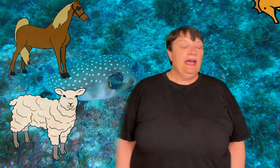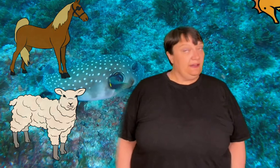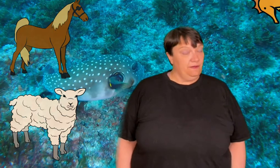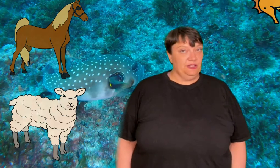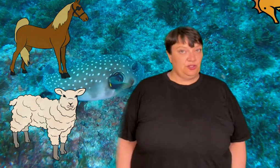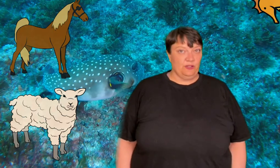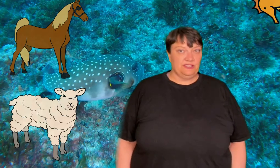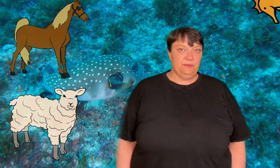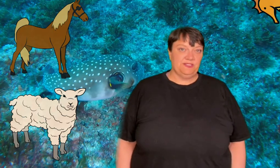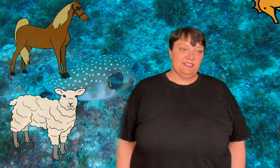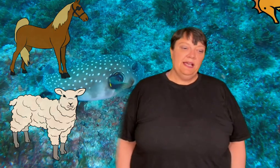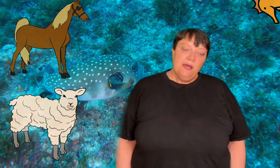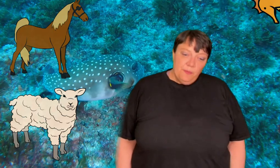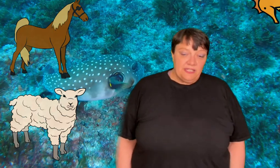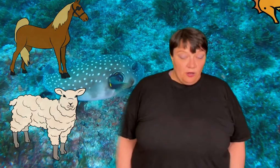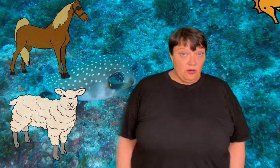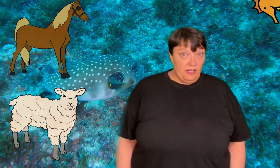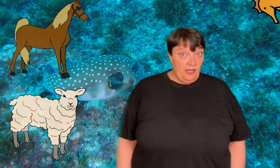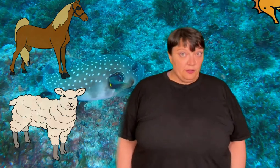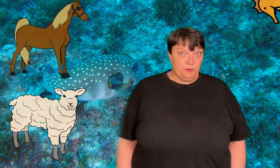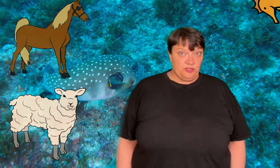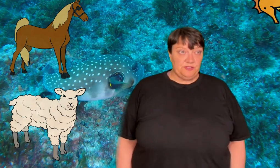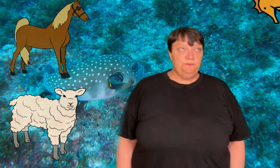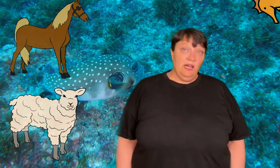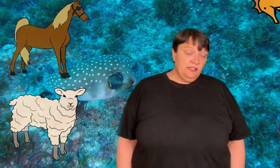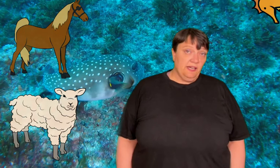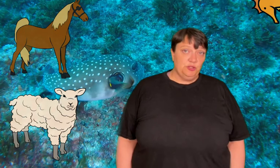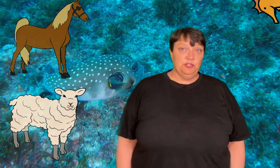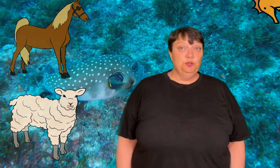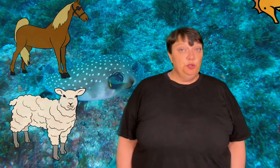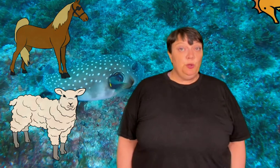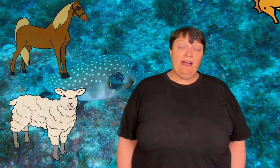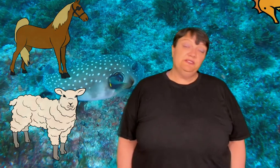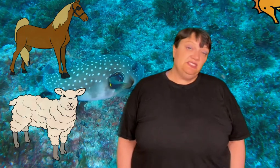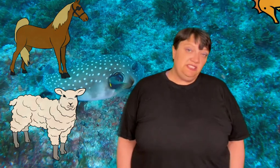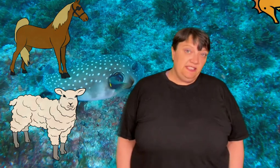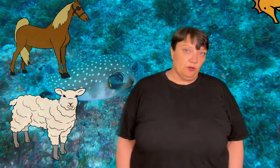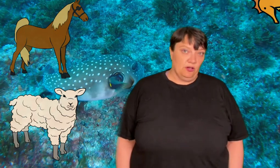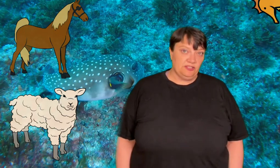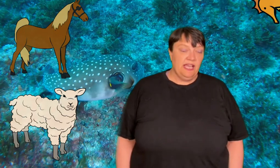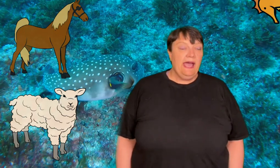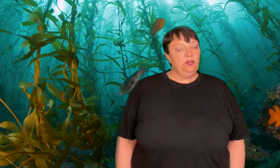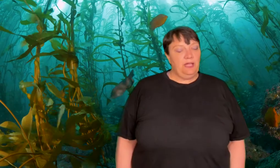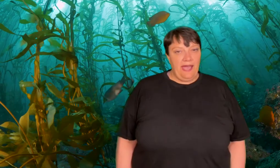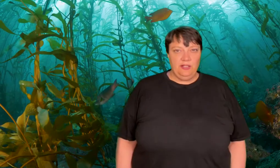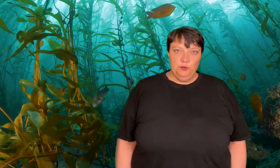and very strong substance. But there are other options. Under the ocean you do have seagrass and you can